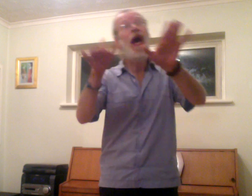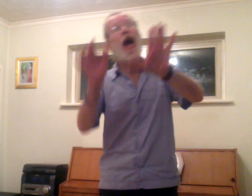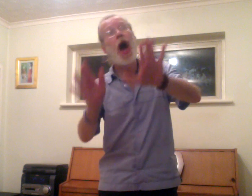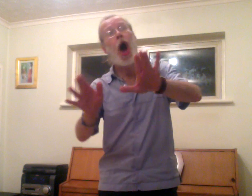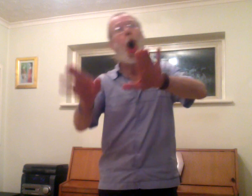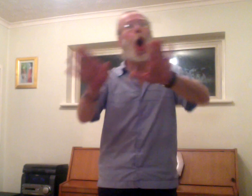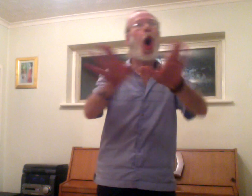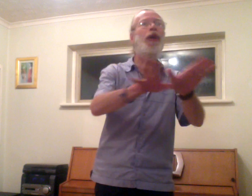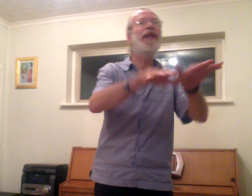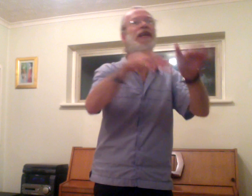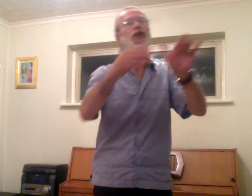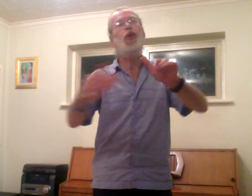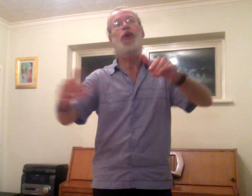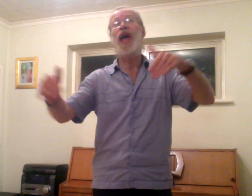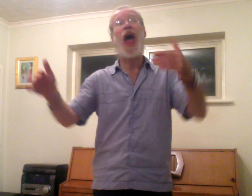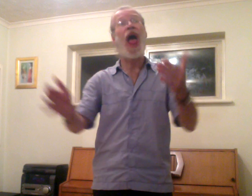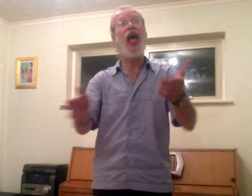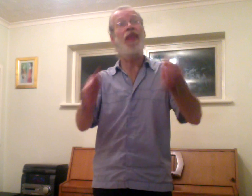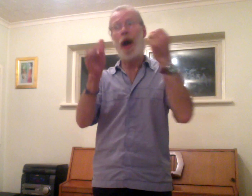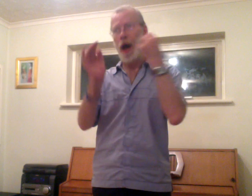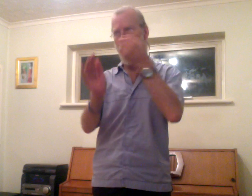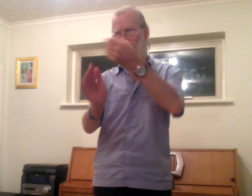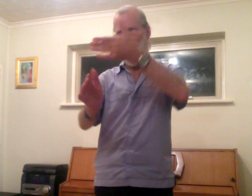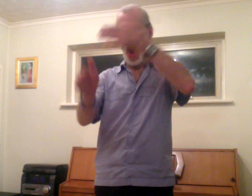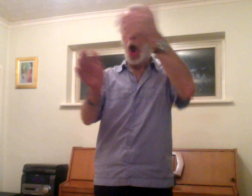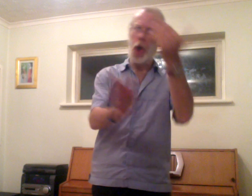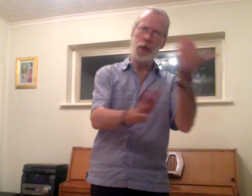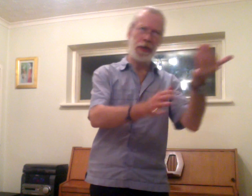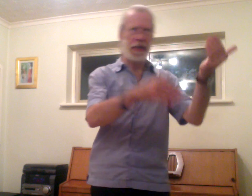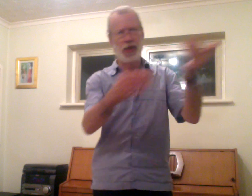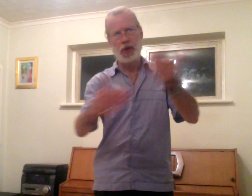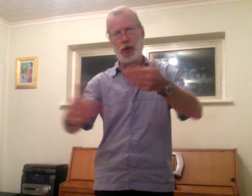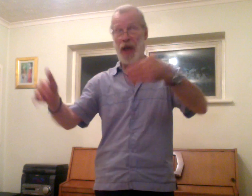Only together Only together